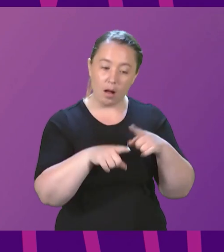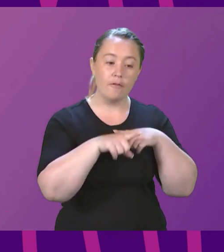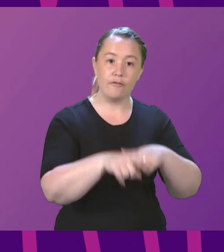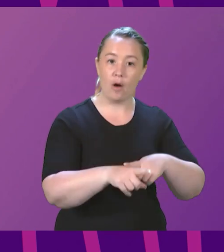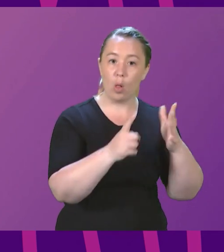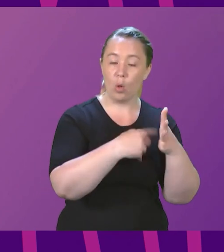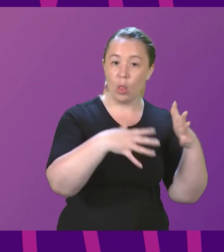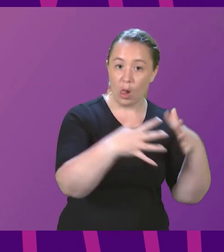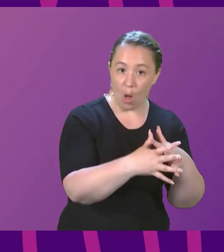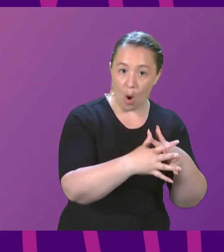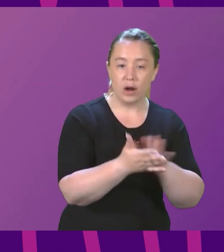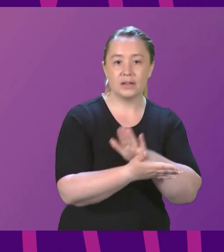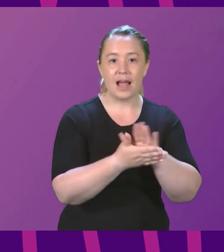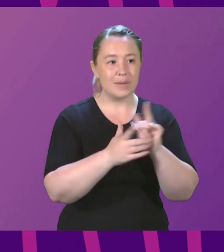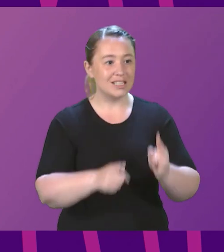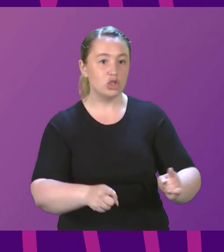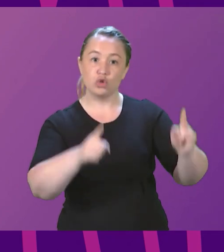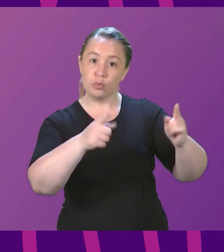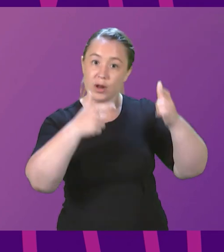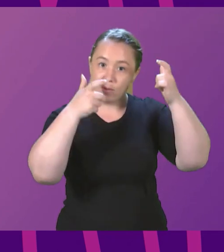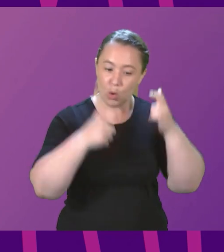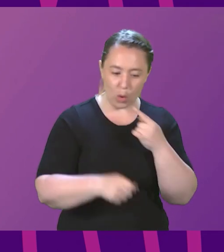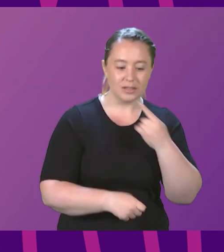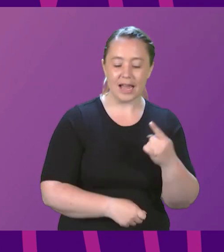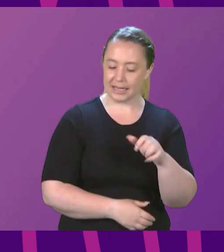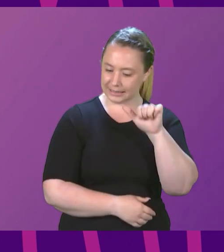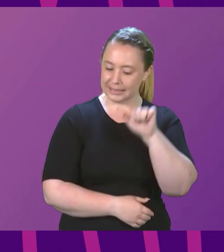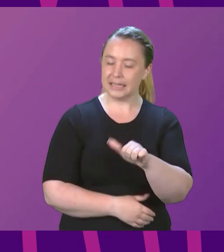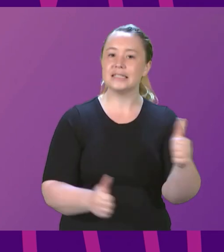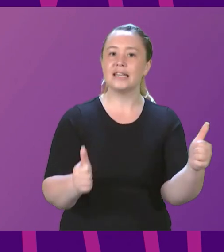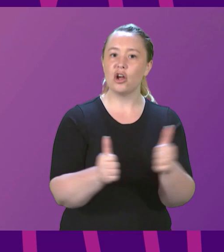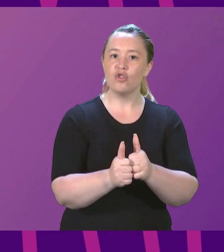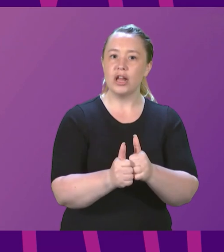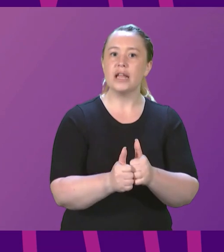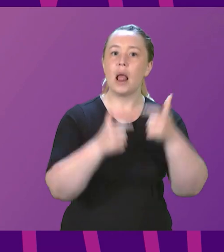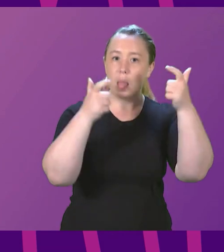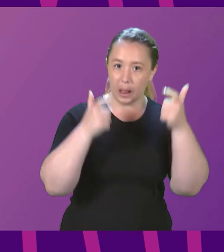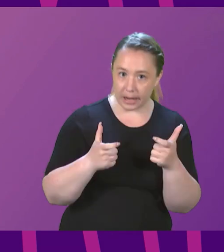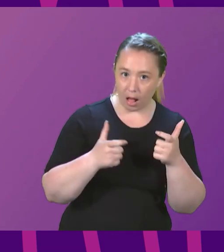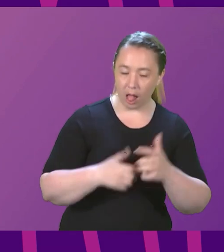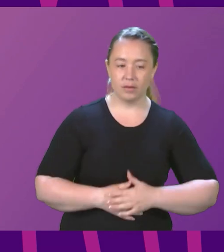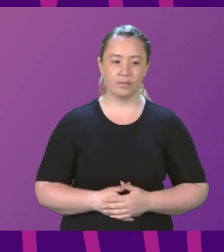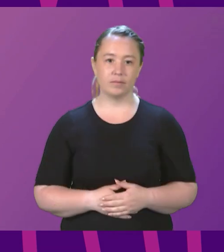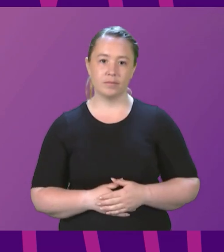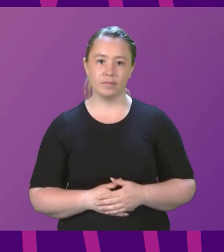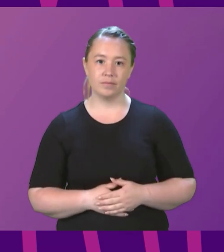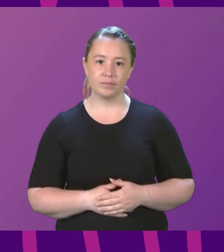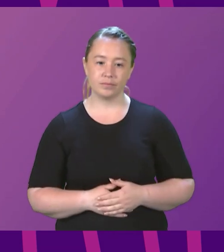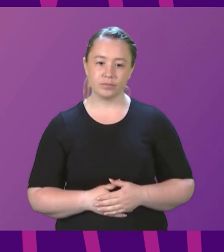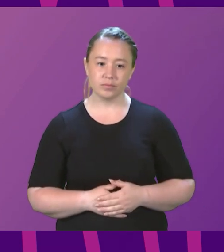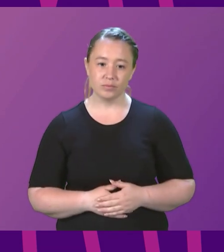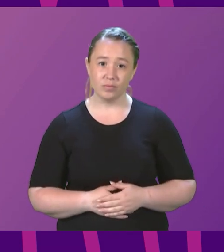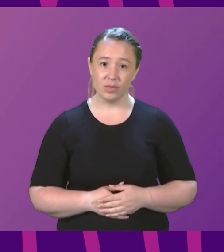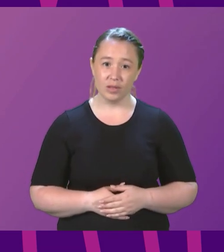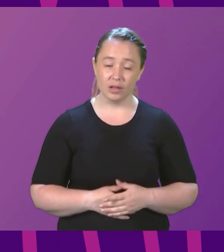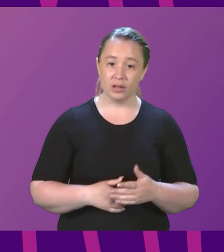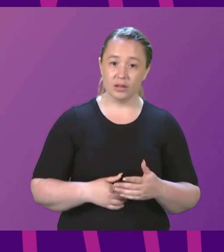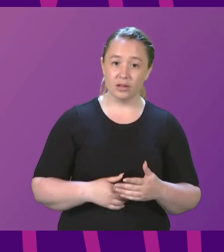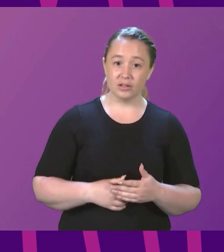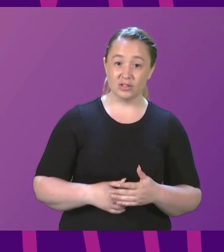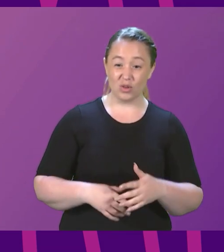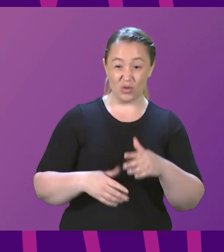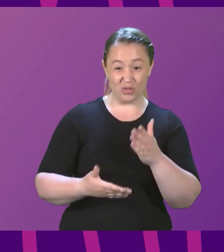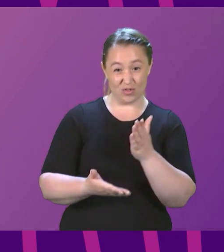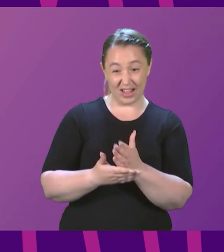will have deemed it so. And at that stage, any claims about boycotts will sound even sillier than they do